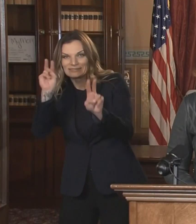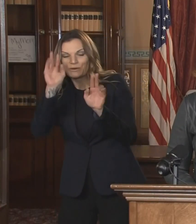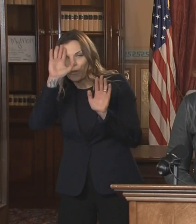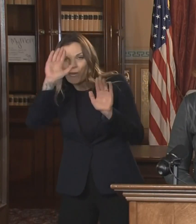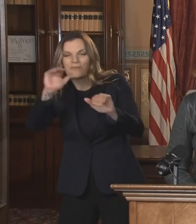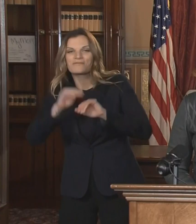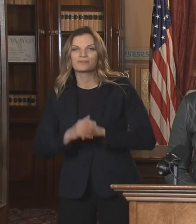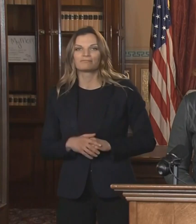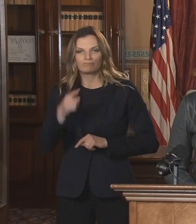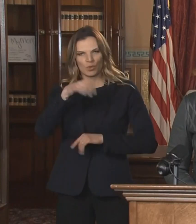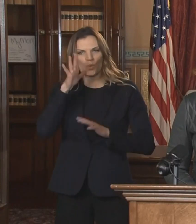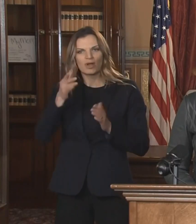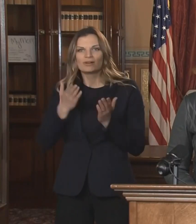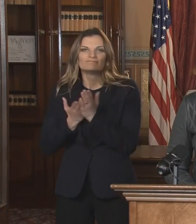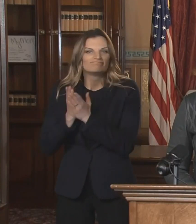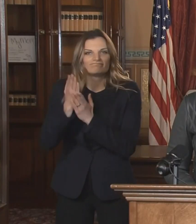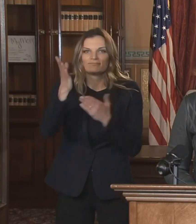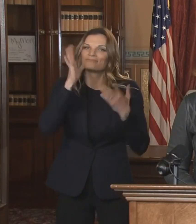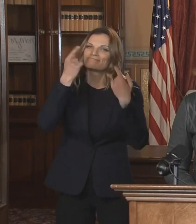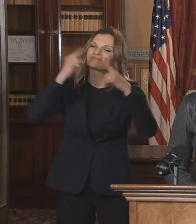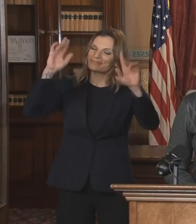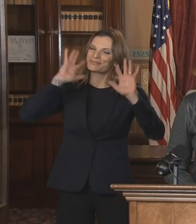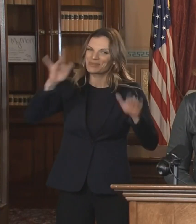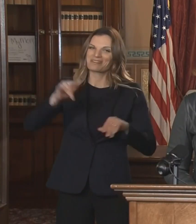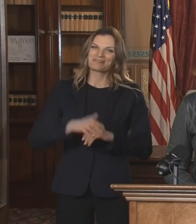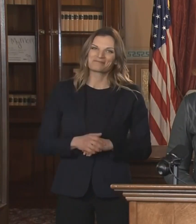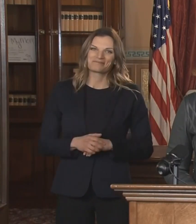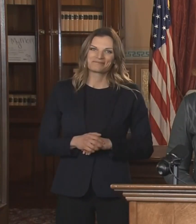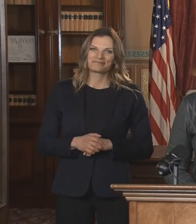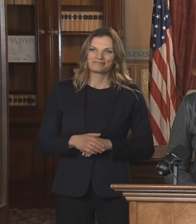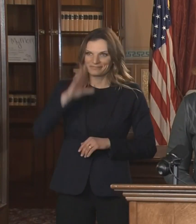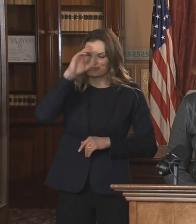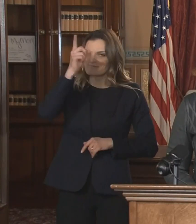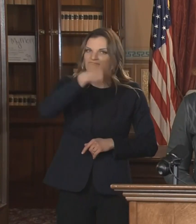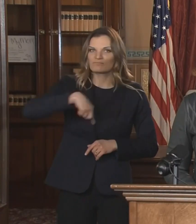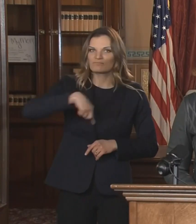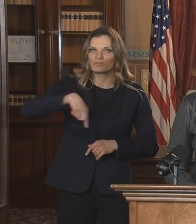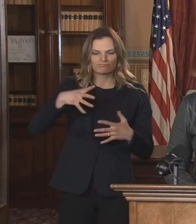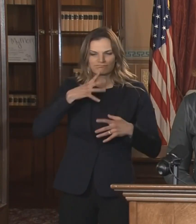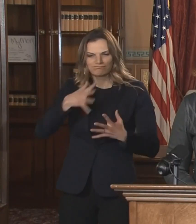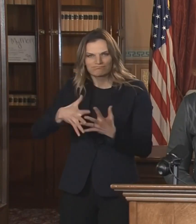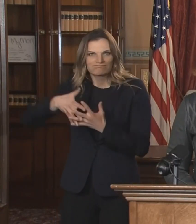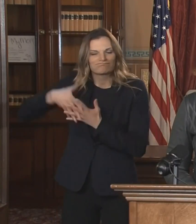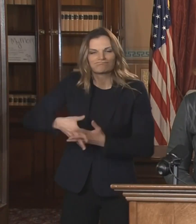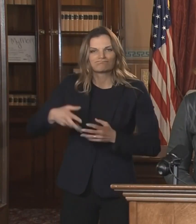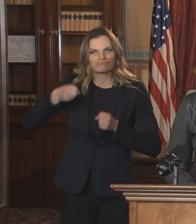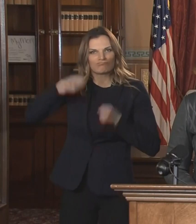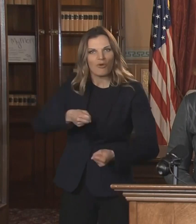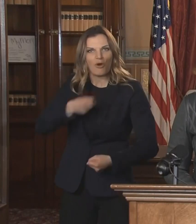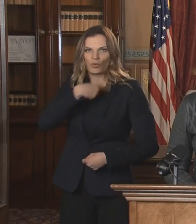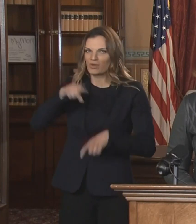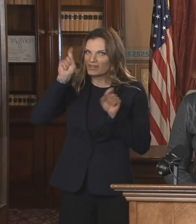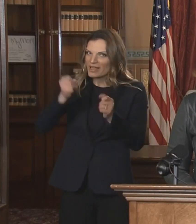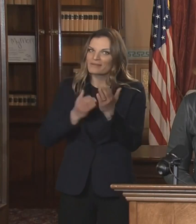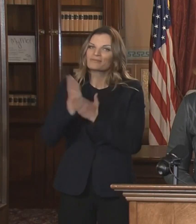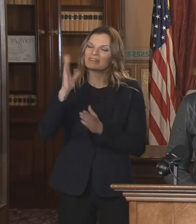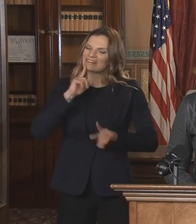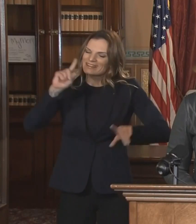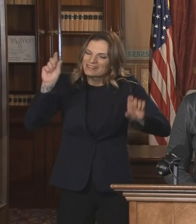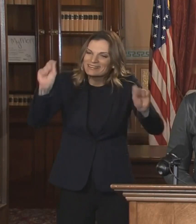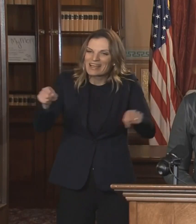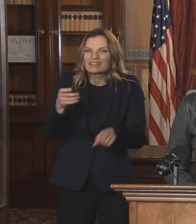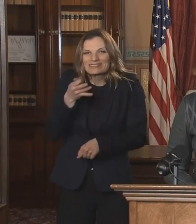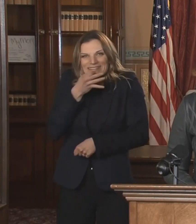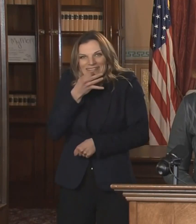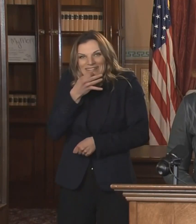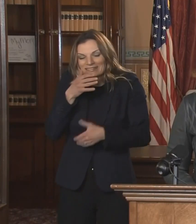this. It's going to be hard, but you know what? We're Michiganders and we have grit. We've come this far. A few more months